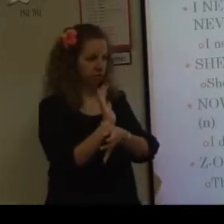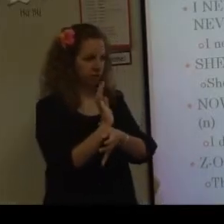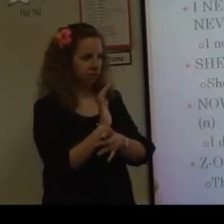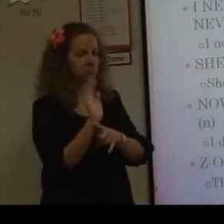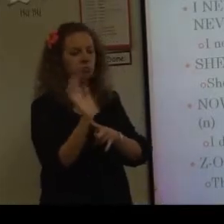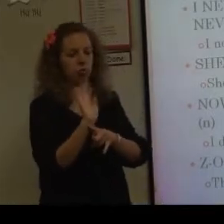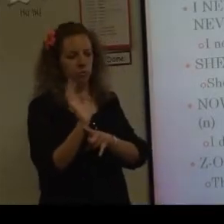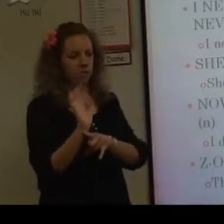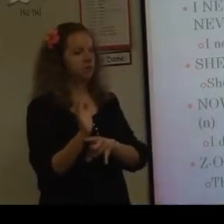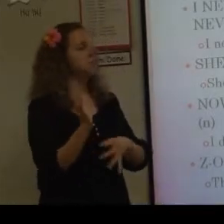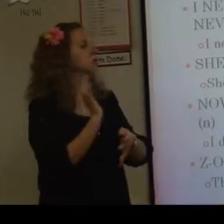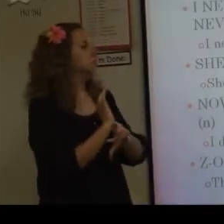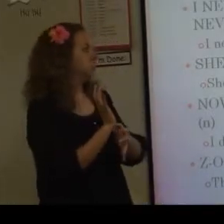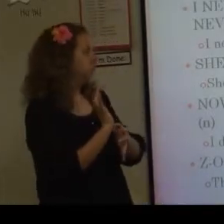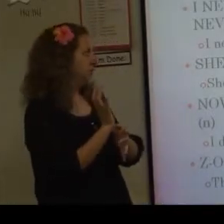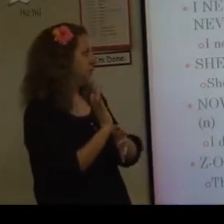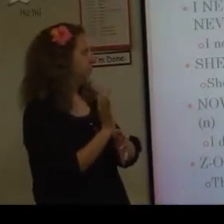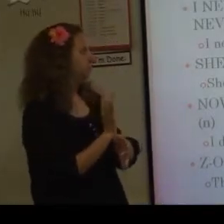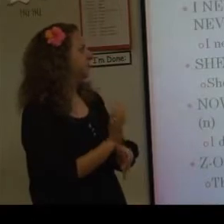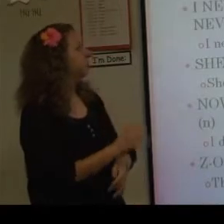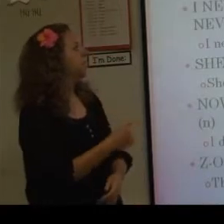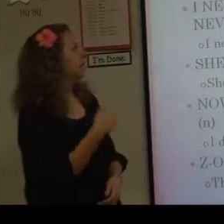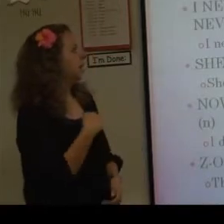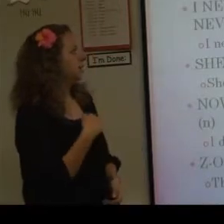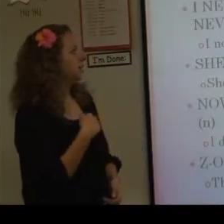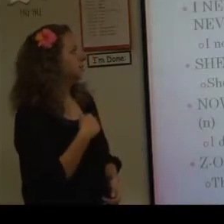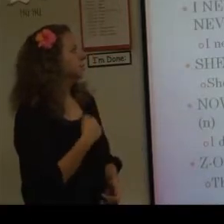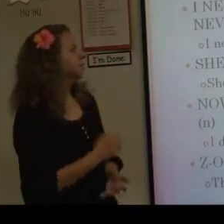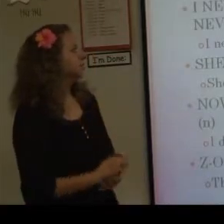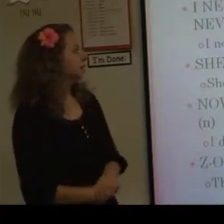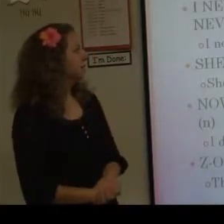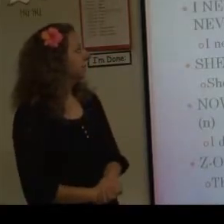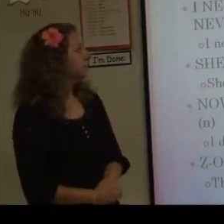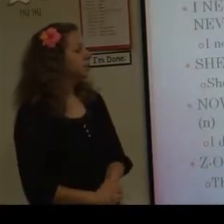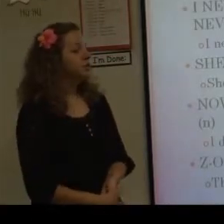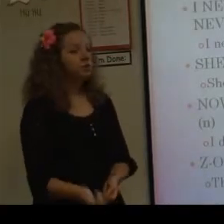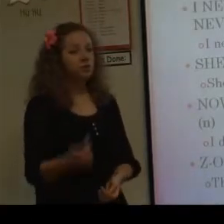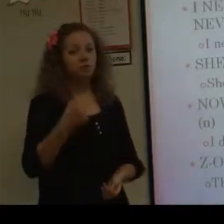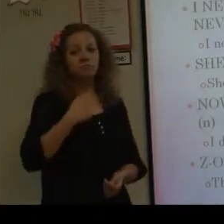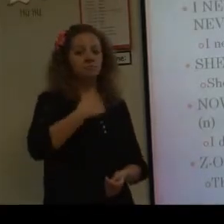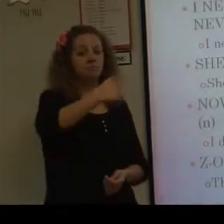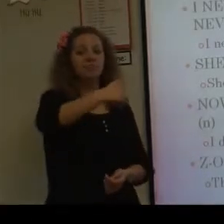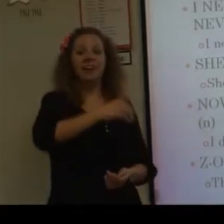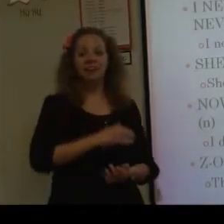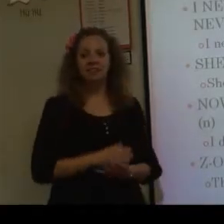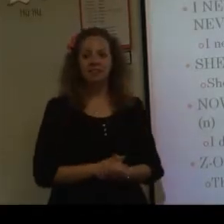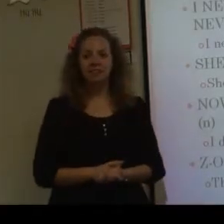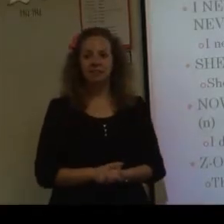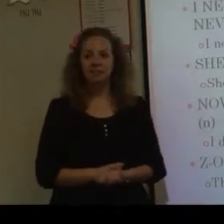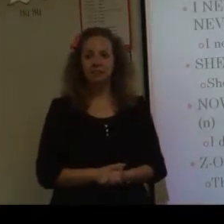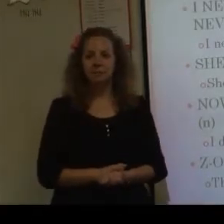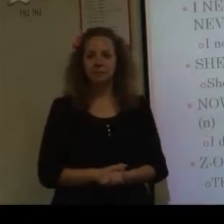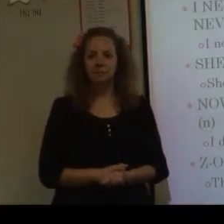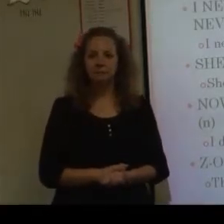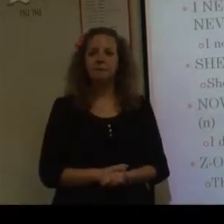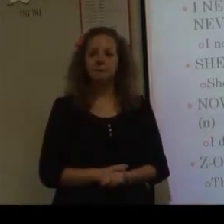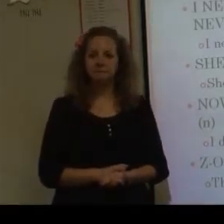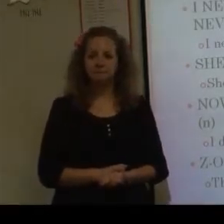Movie. Movie. Movie. I. Okay. Yeah. One of my customers that worked had signed it